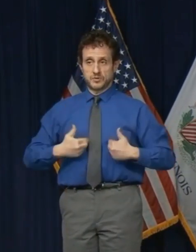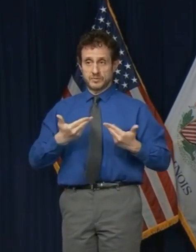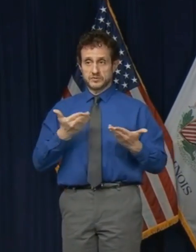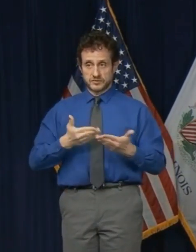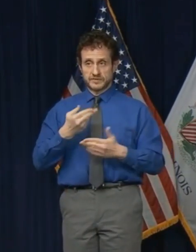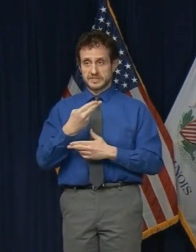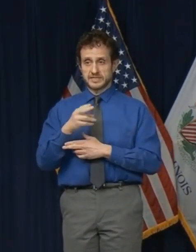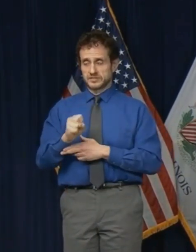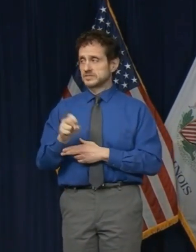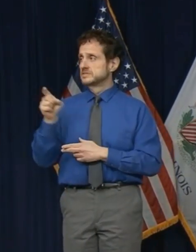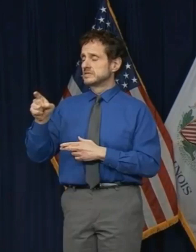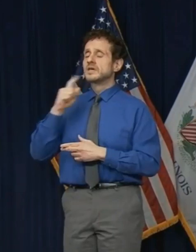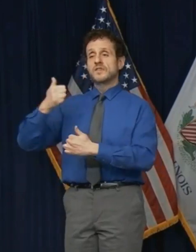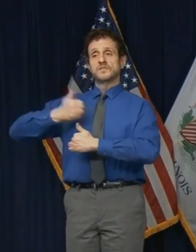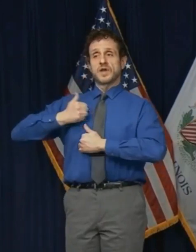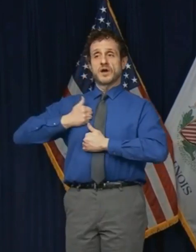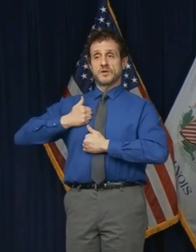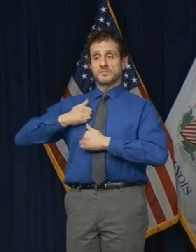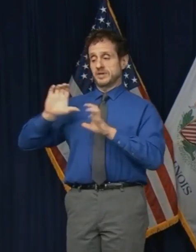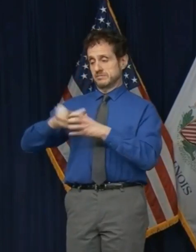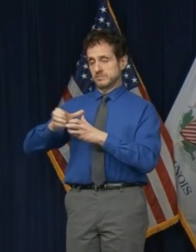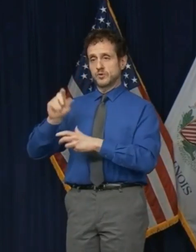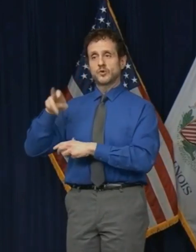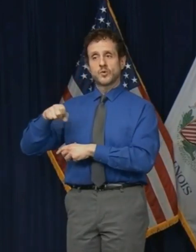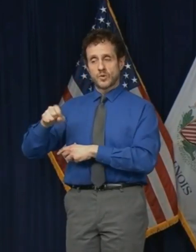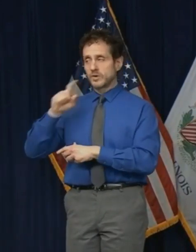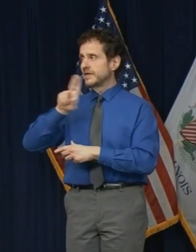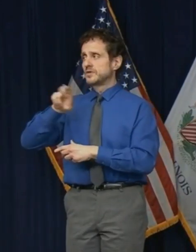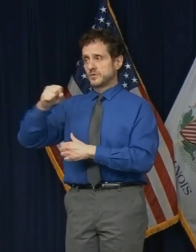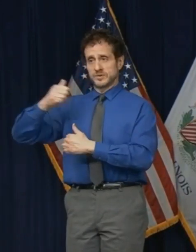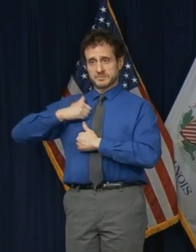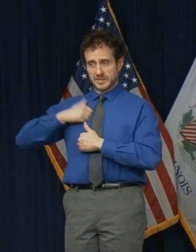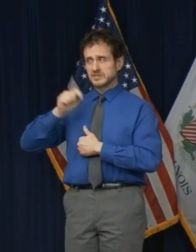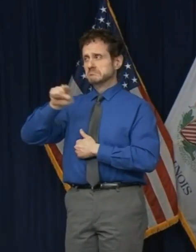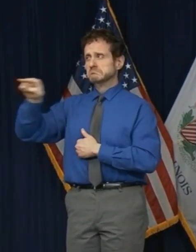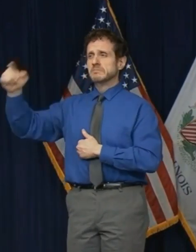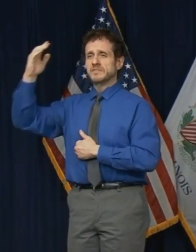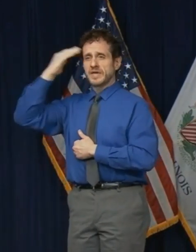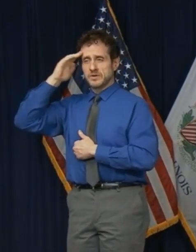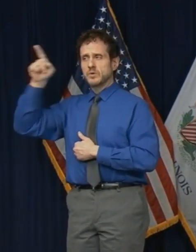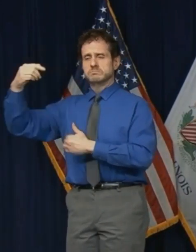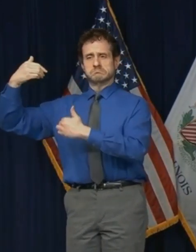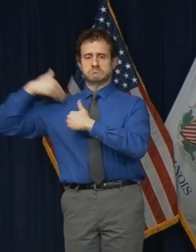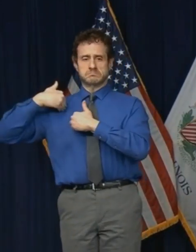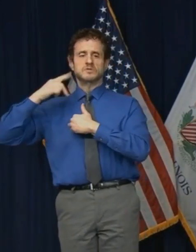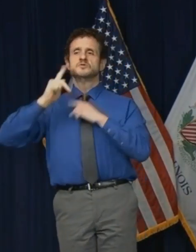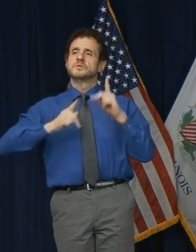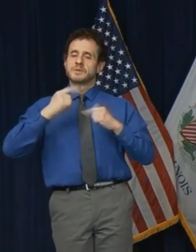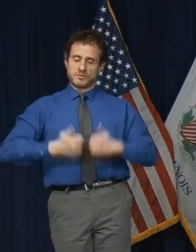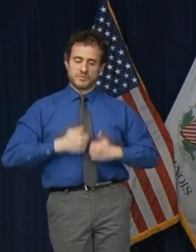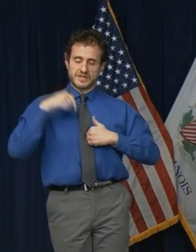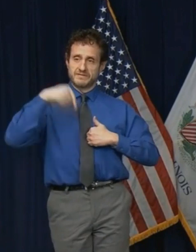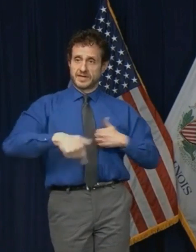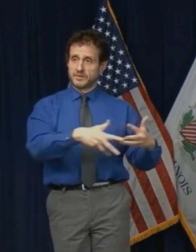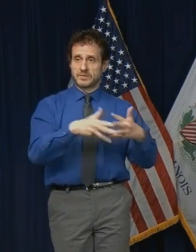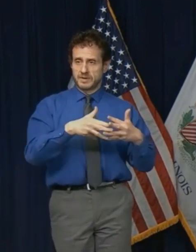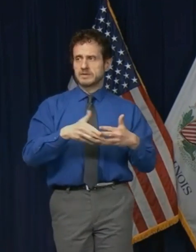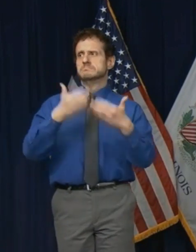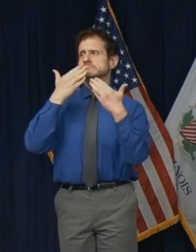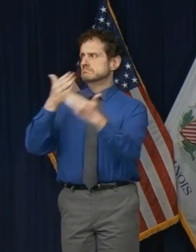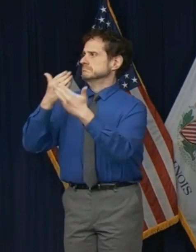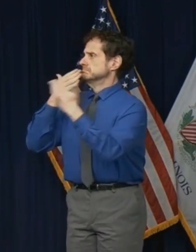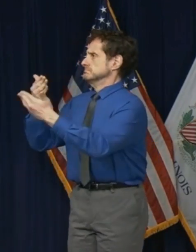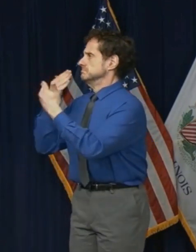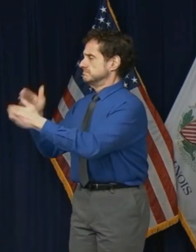and the entire U.S. military. The people who know that their duty is to the residents of this country. These are